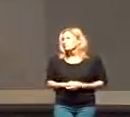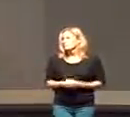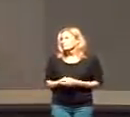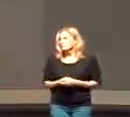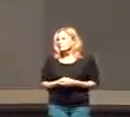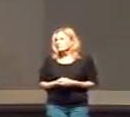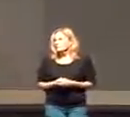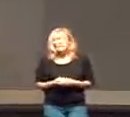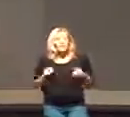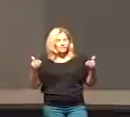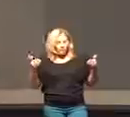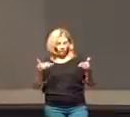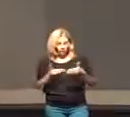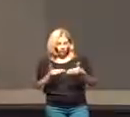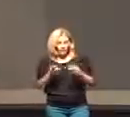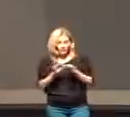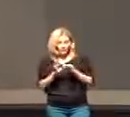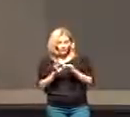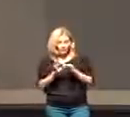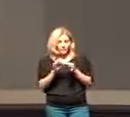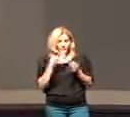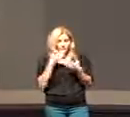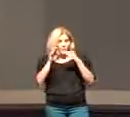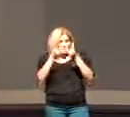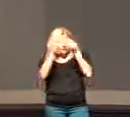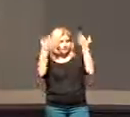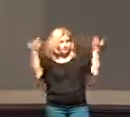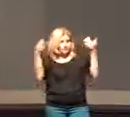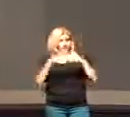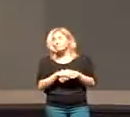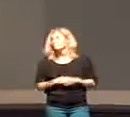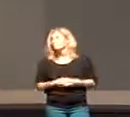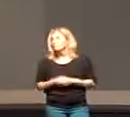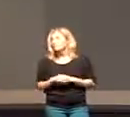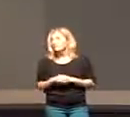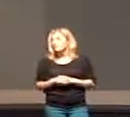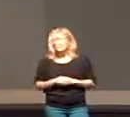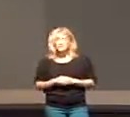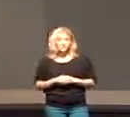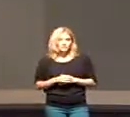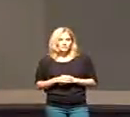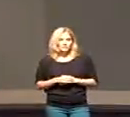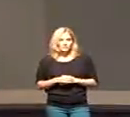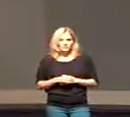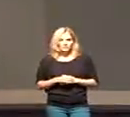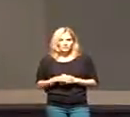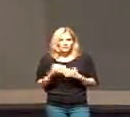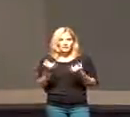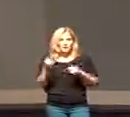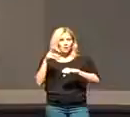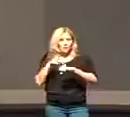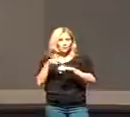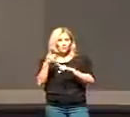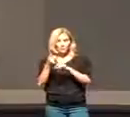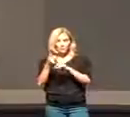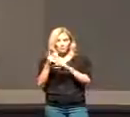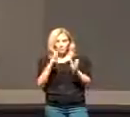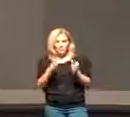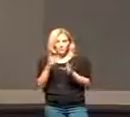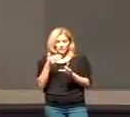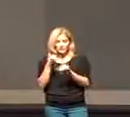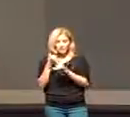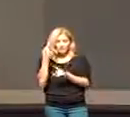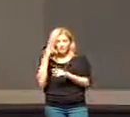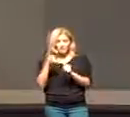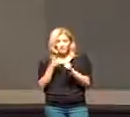and core message of the gospel. Now, Peter, with his own agenda, and speaking again